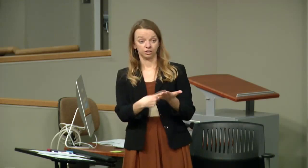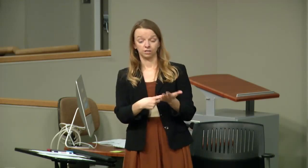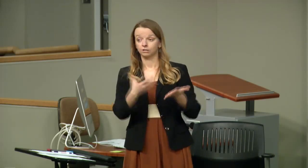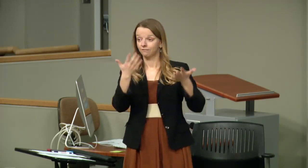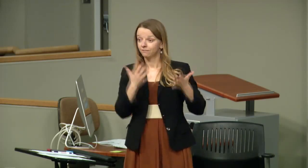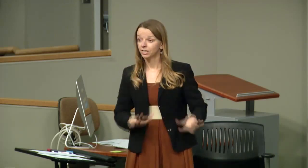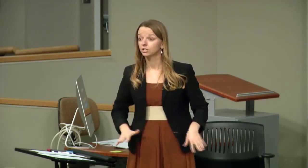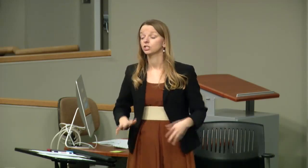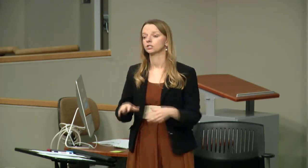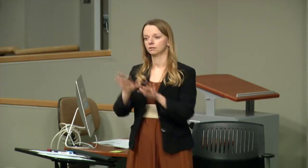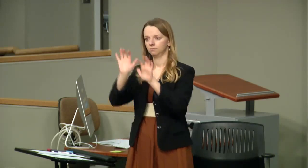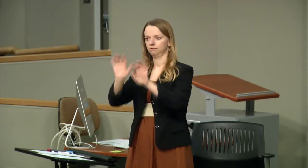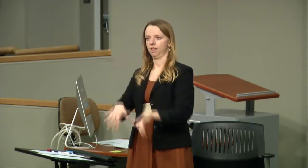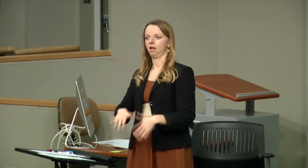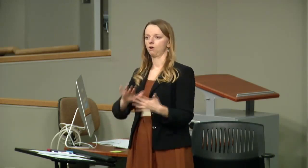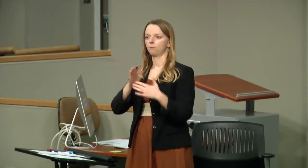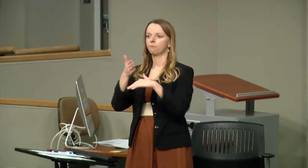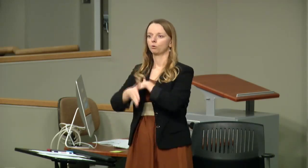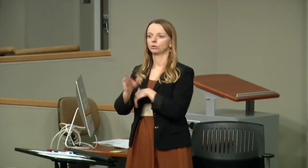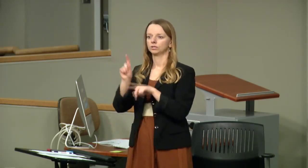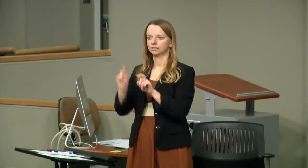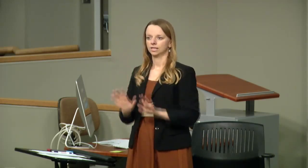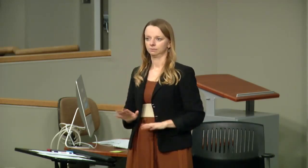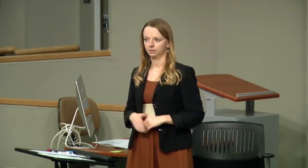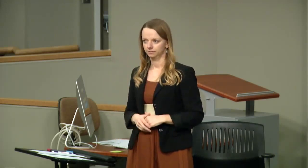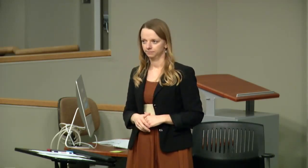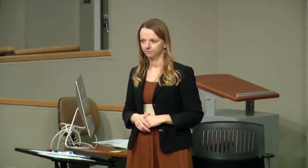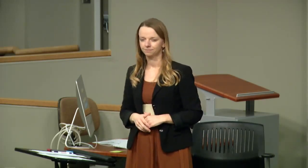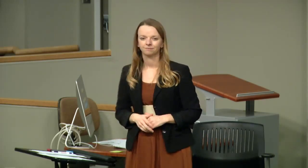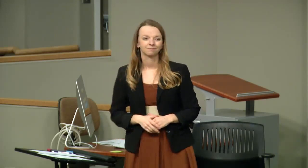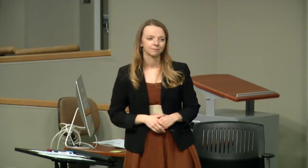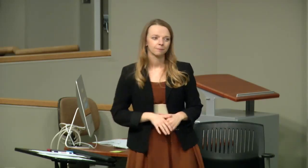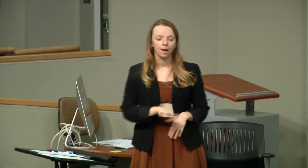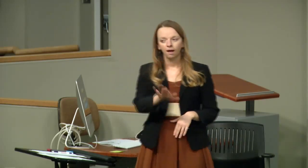But at the end of the event today, we're asking you to go back and finish the post-assessment.